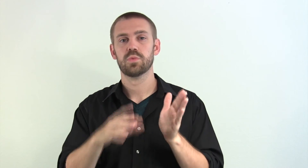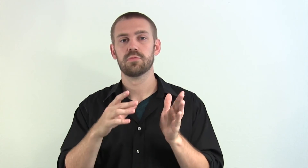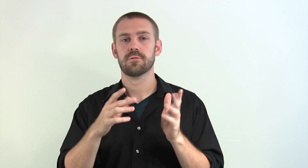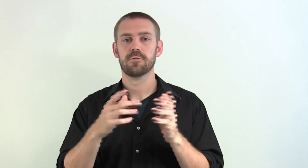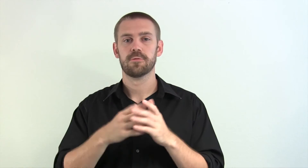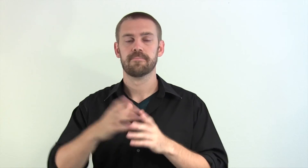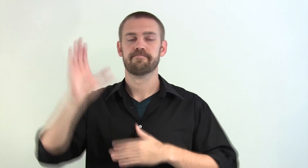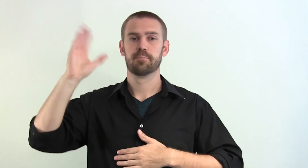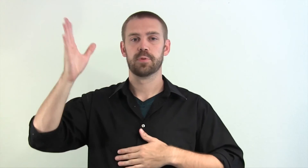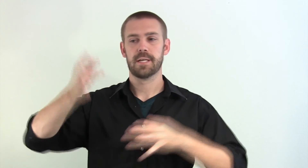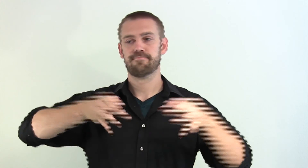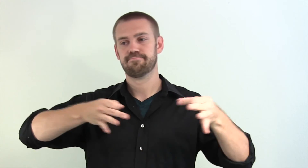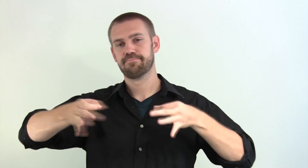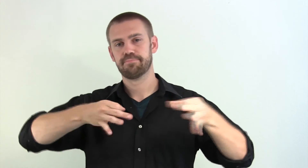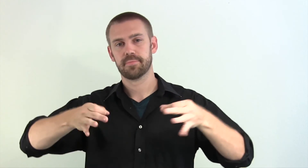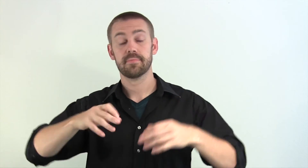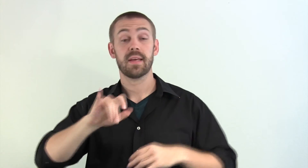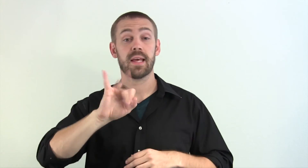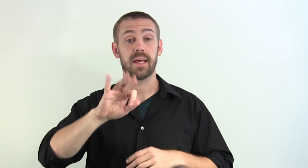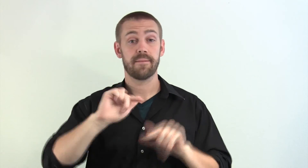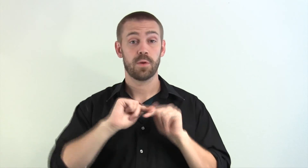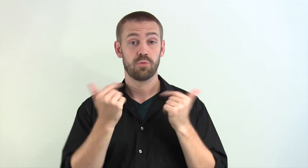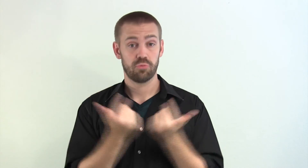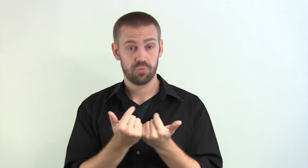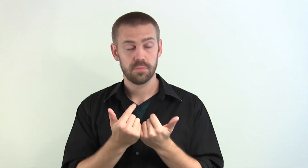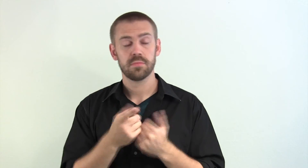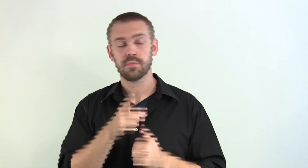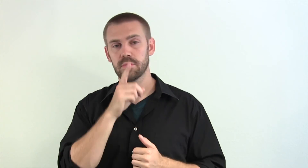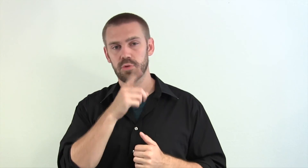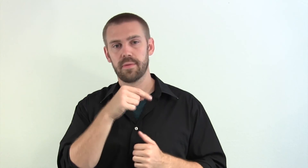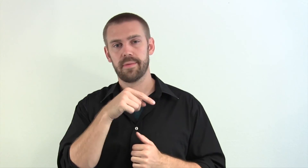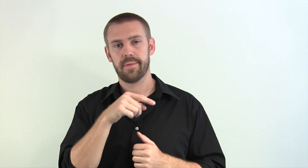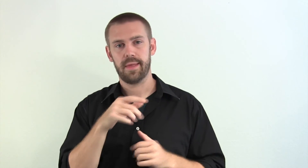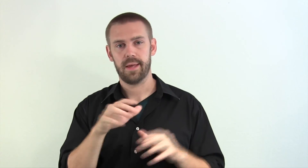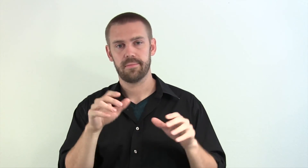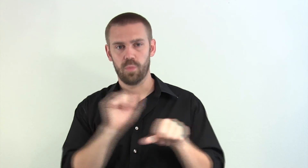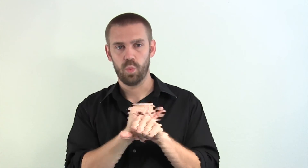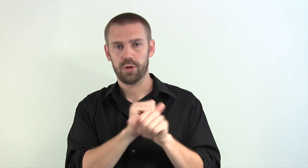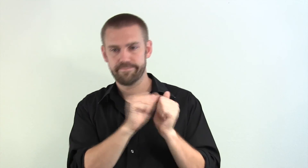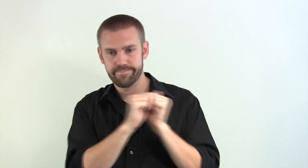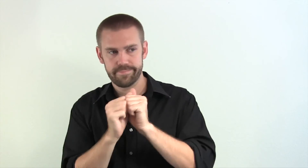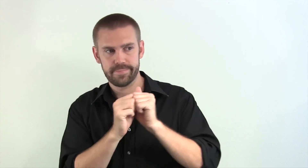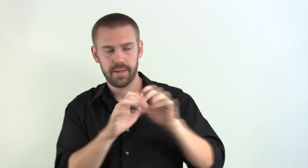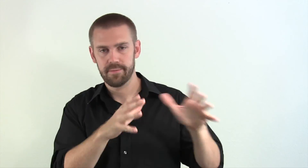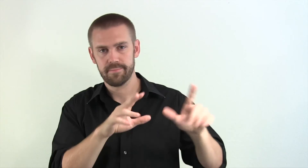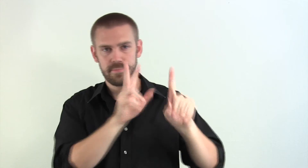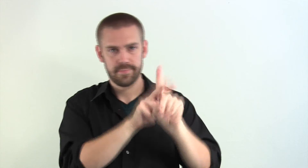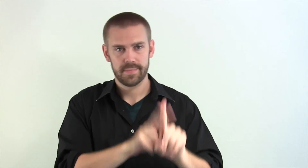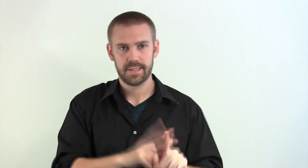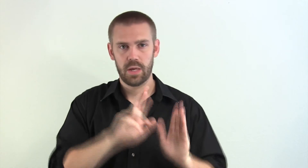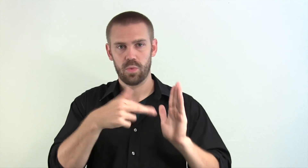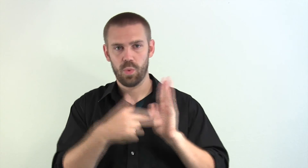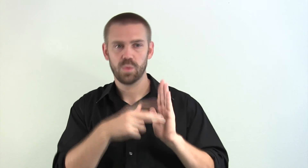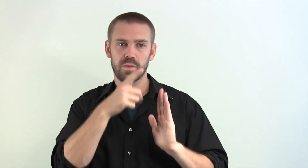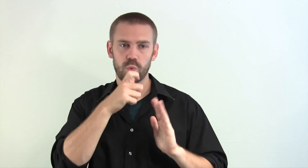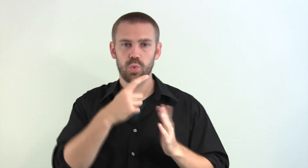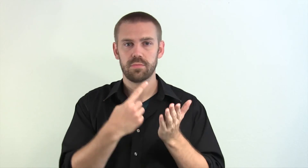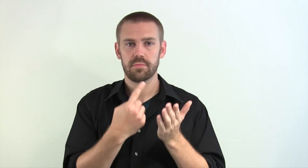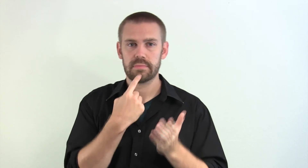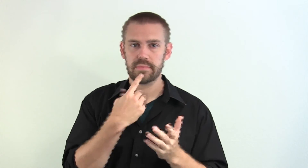to present their information. And if you've assigned them into groups, make sure that they're working together and that they've each been assigned specific roles as to who is